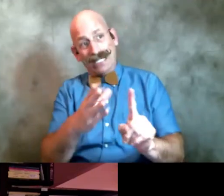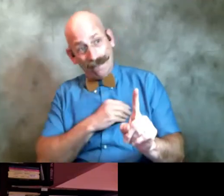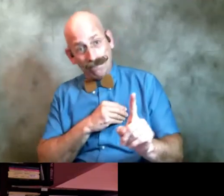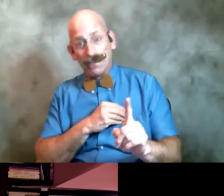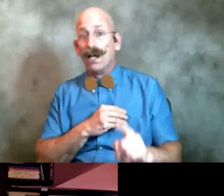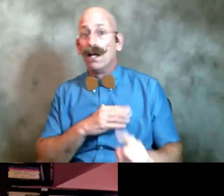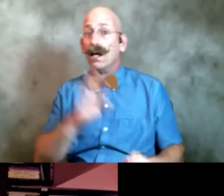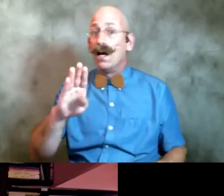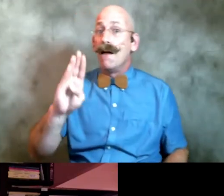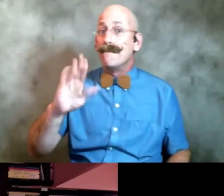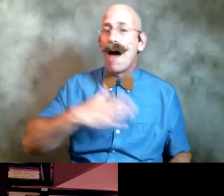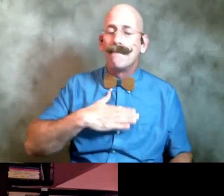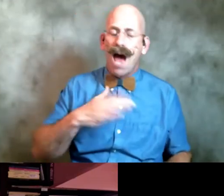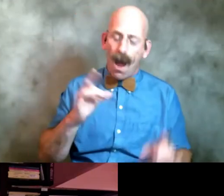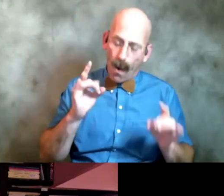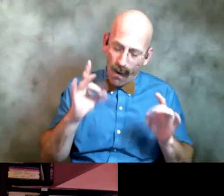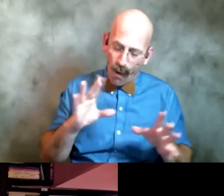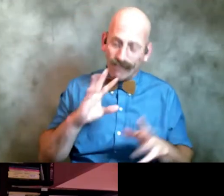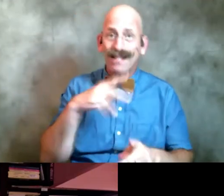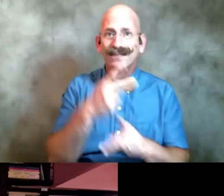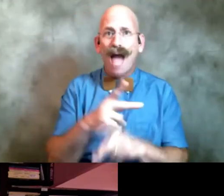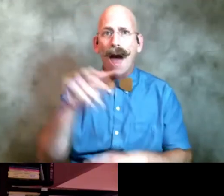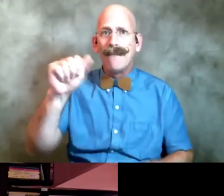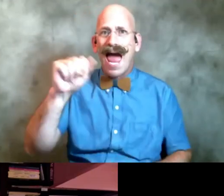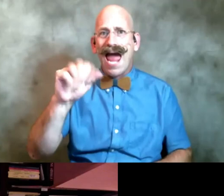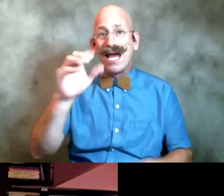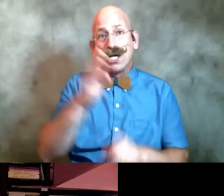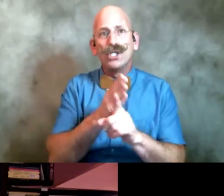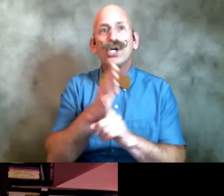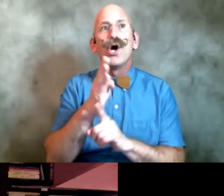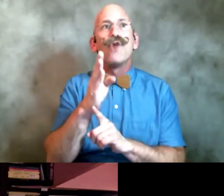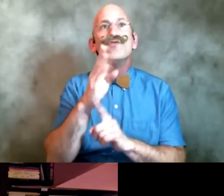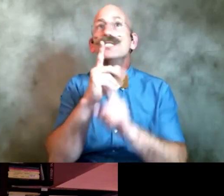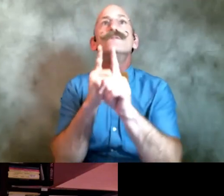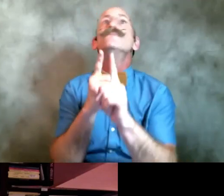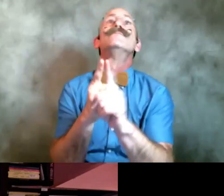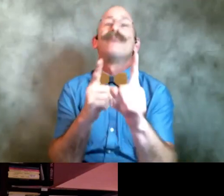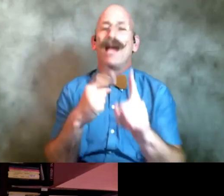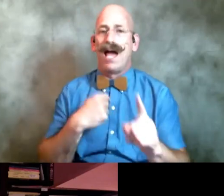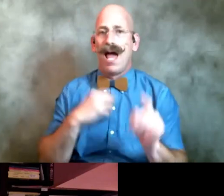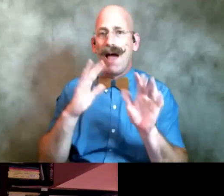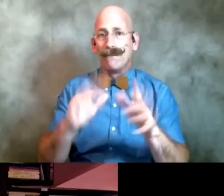horrible type a careerism i have pushed myself to wherever it is i am now